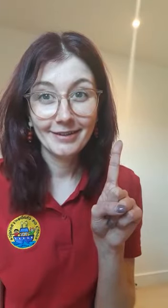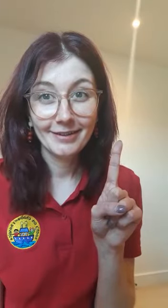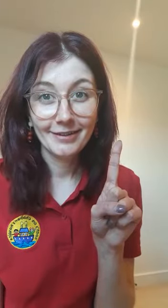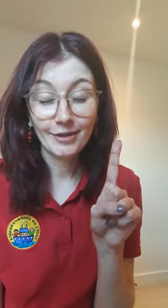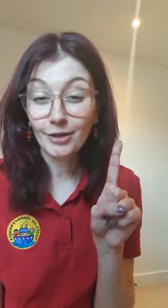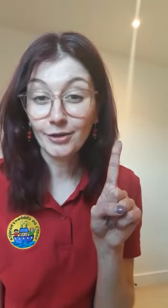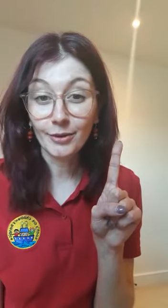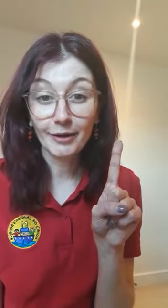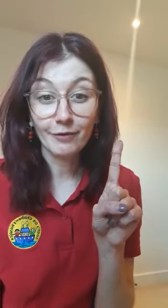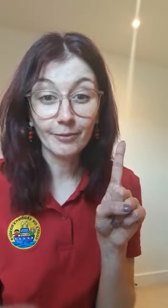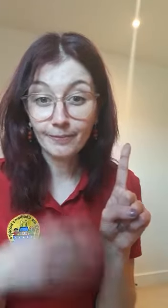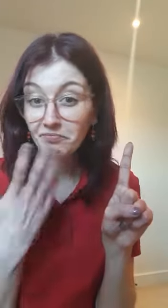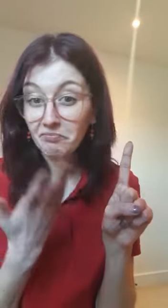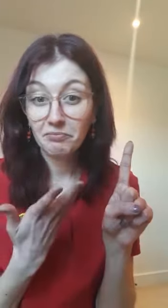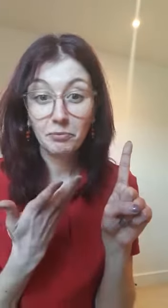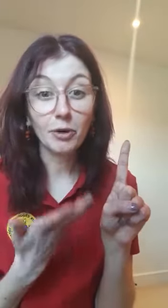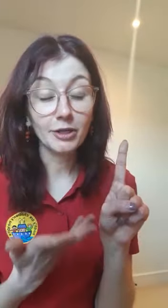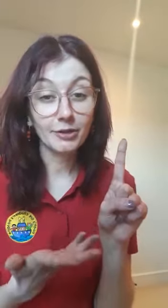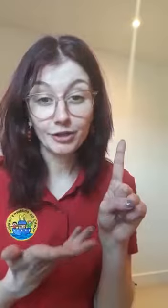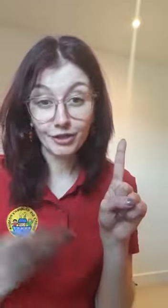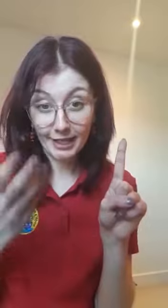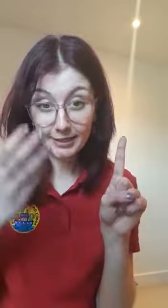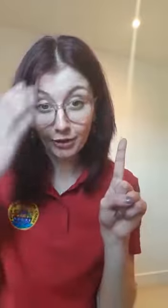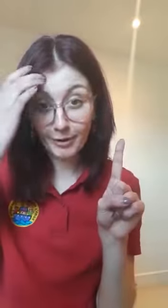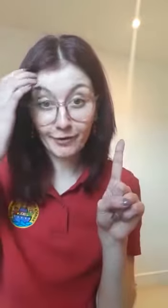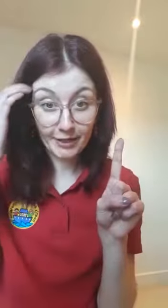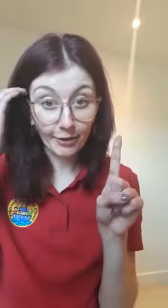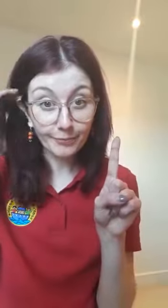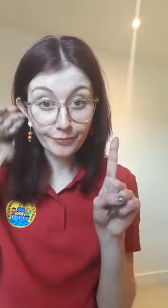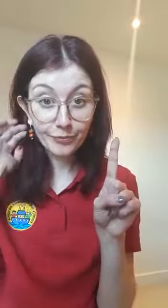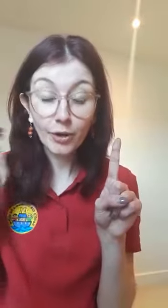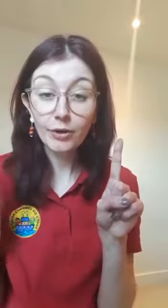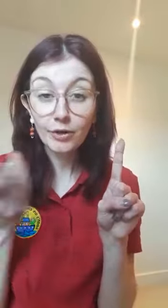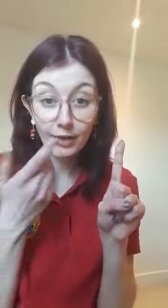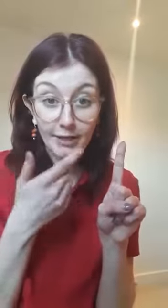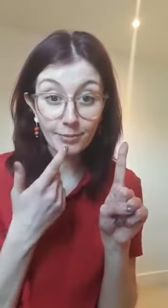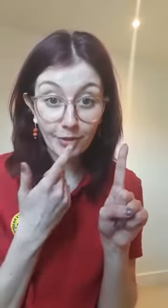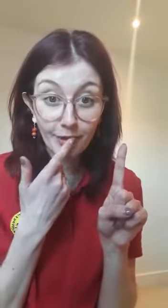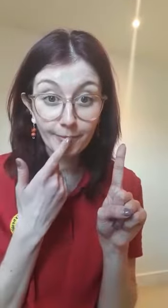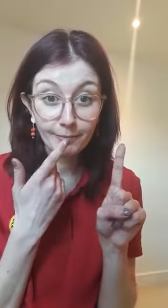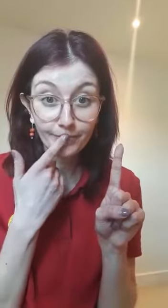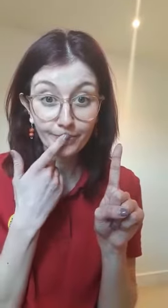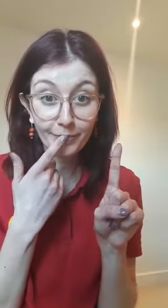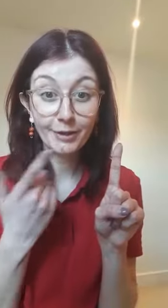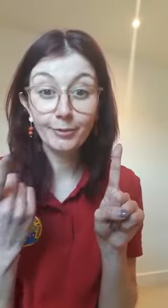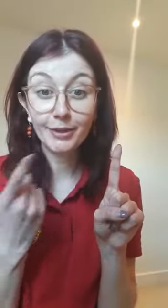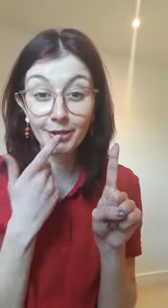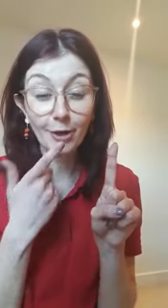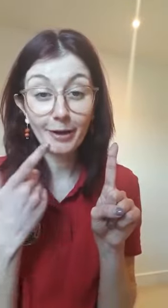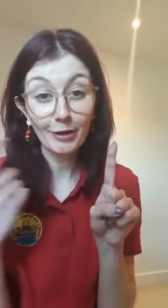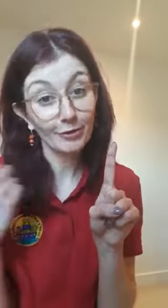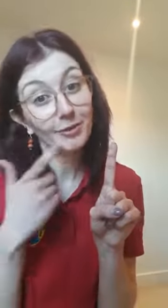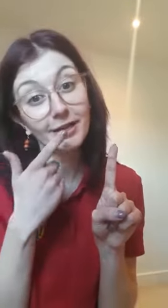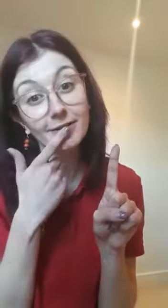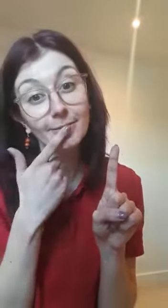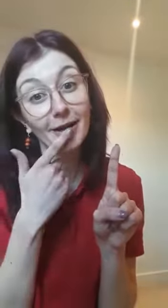So you can do it from what you can just taste in your mouth right now. Or you can get something. You can put it in your mouth or someone else's mouth.